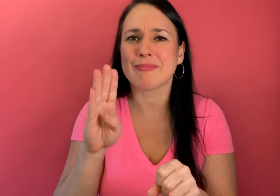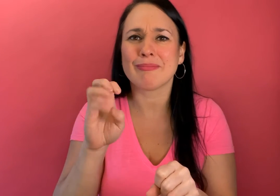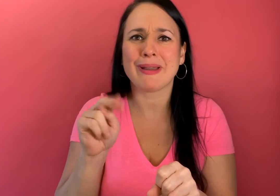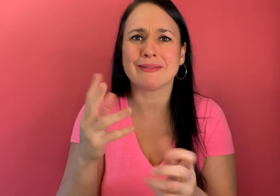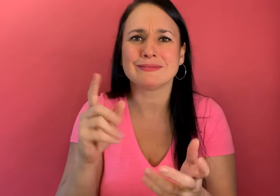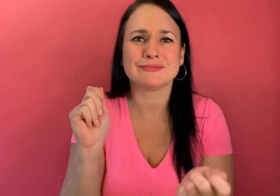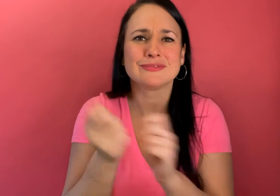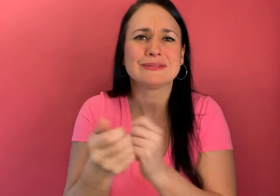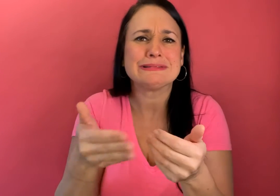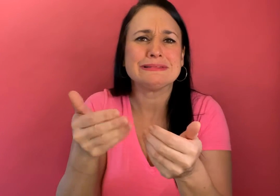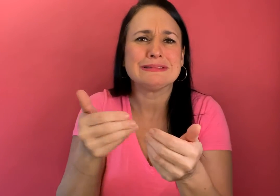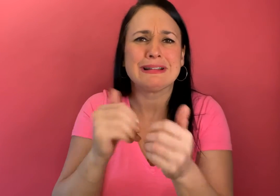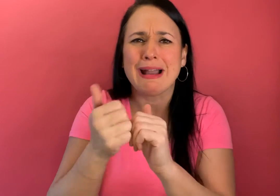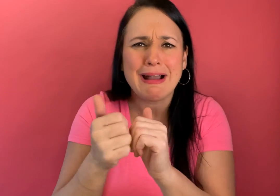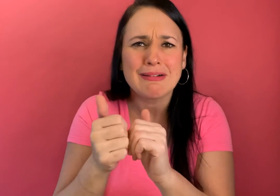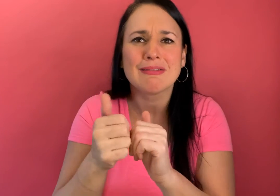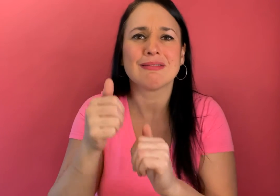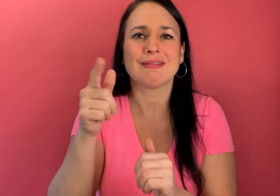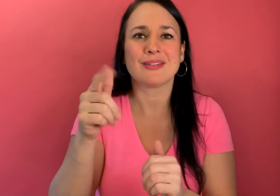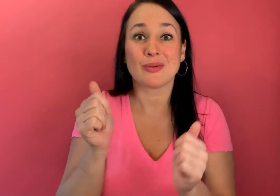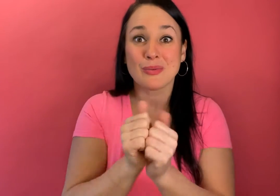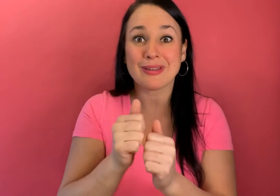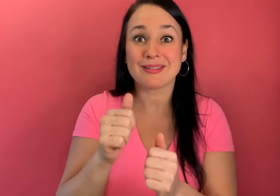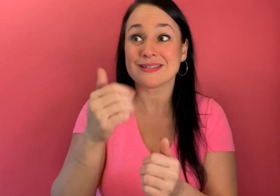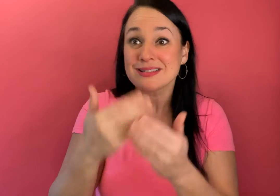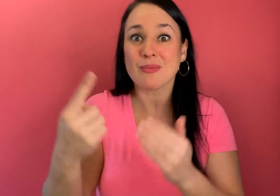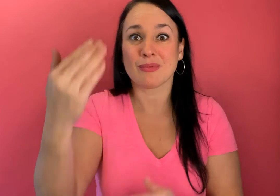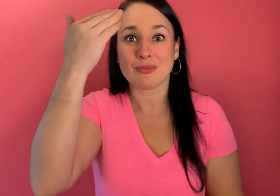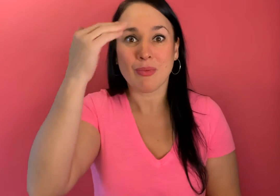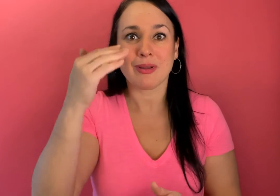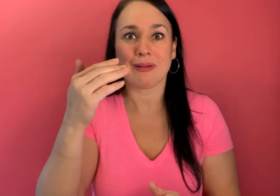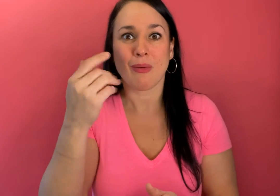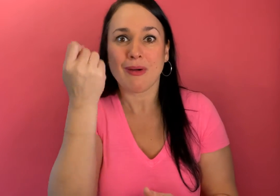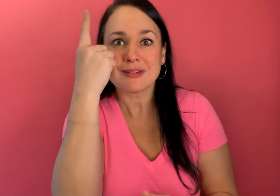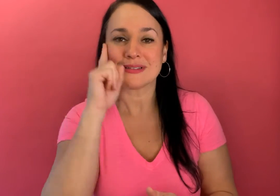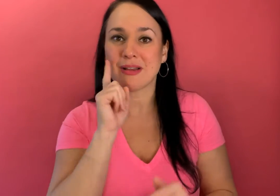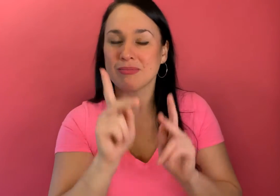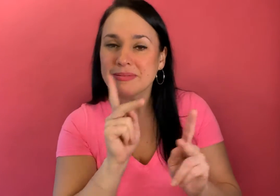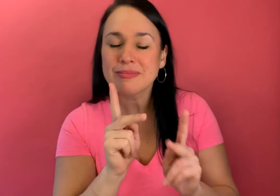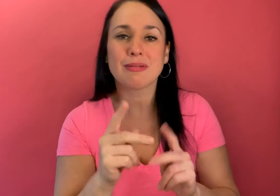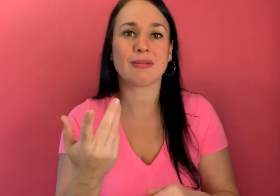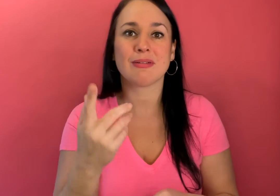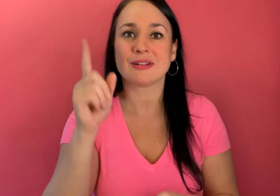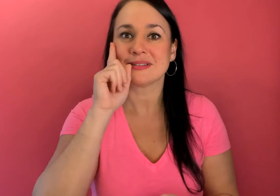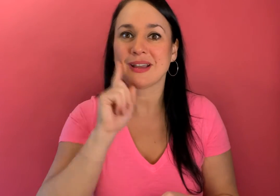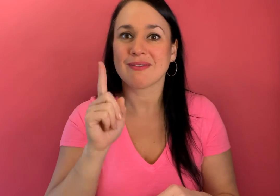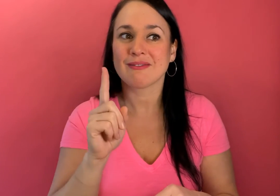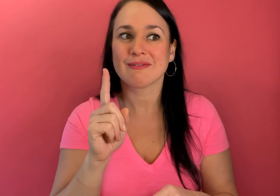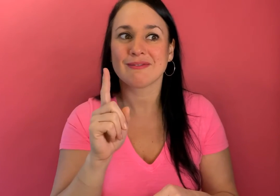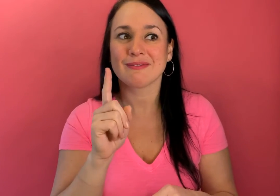really could have been uh changed these situations has changed with you know maybe somebody know know or understanding deaf people